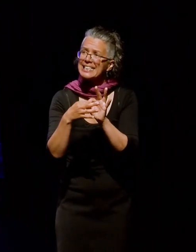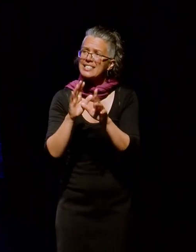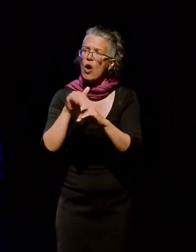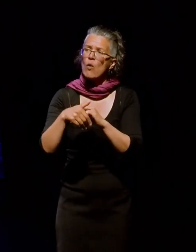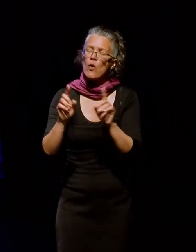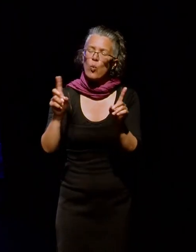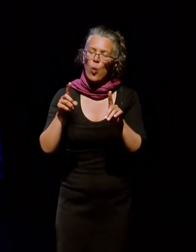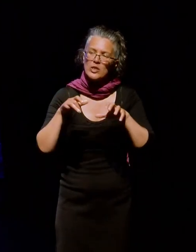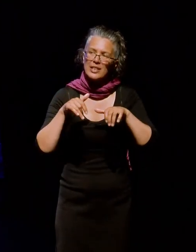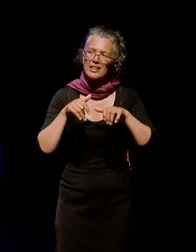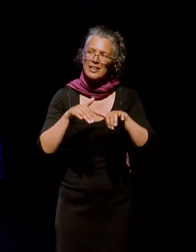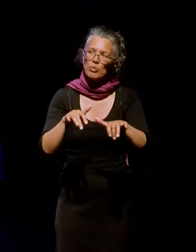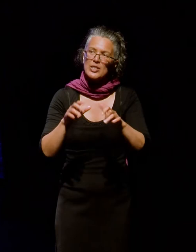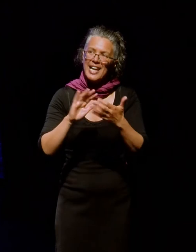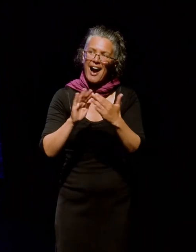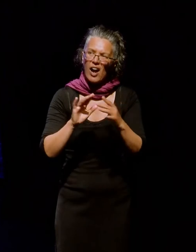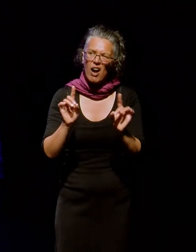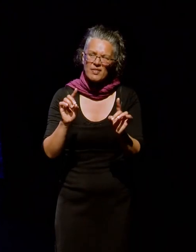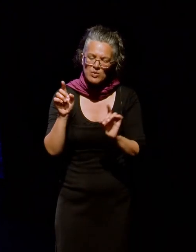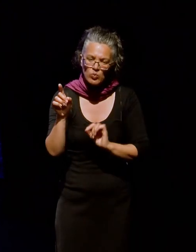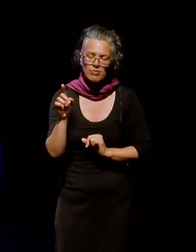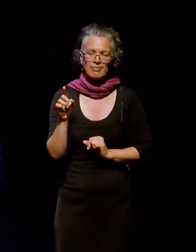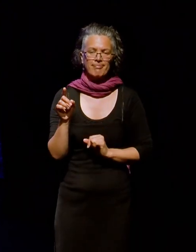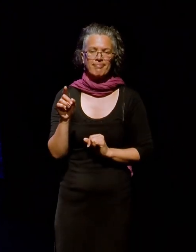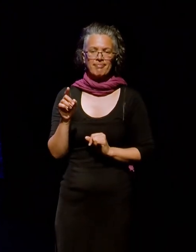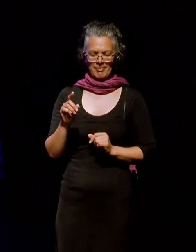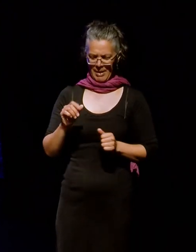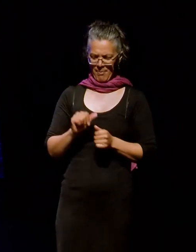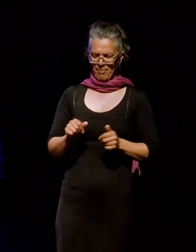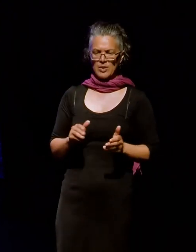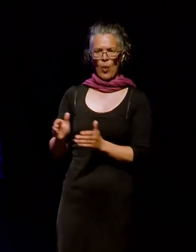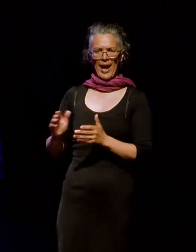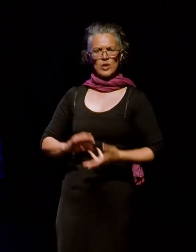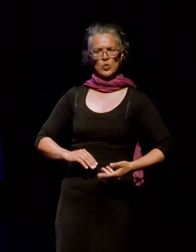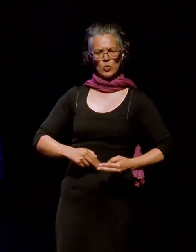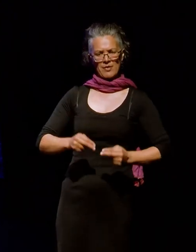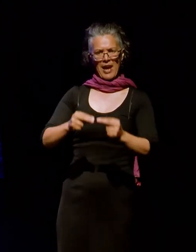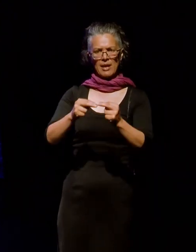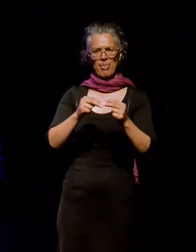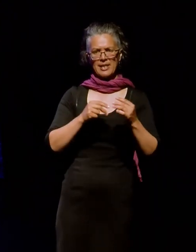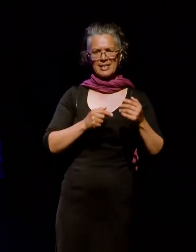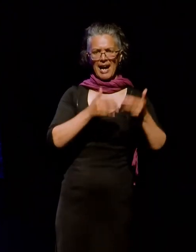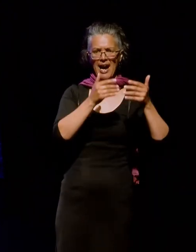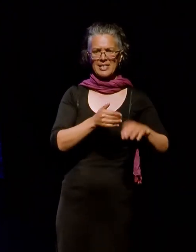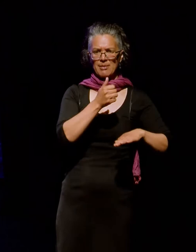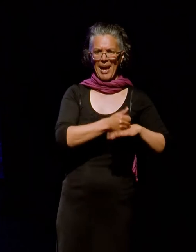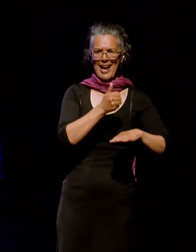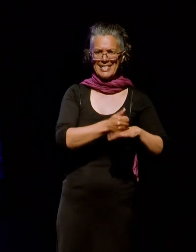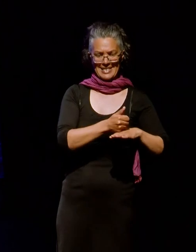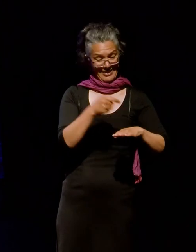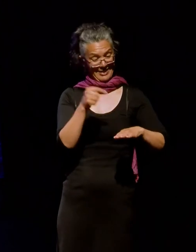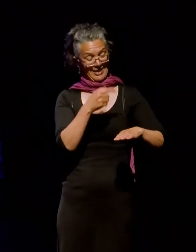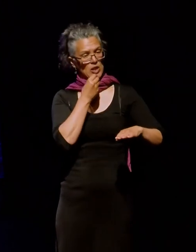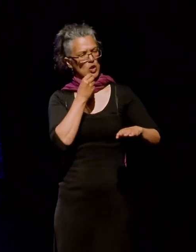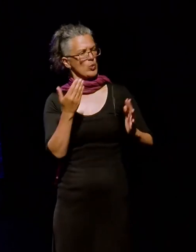community archives. I also want to figure out how best to develop this database so it's searchable and meaningful for anyone who wants to use it.